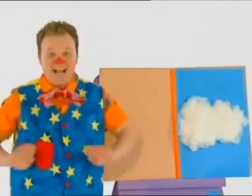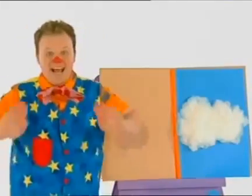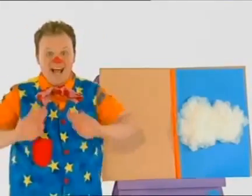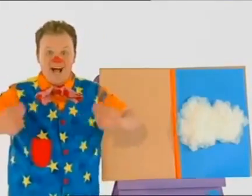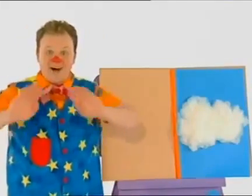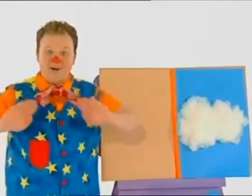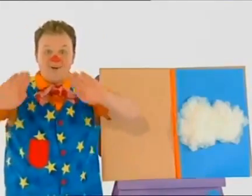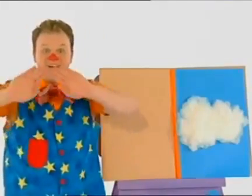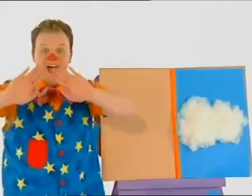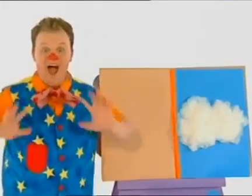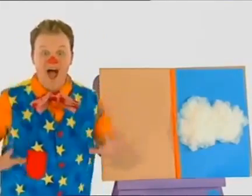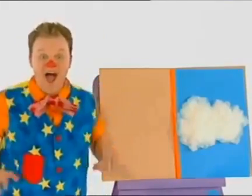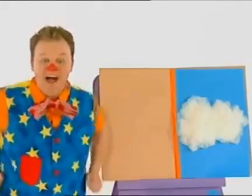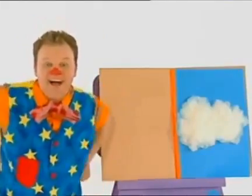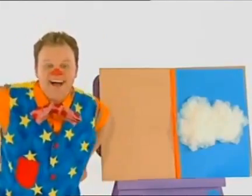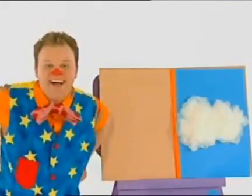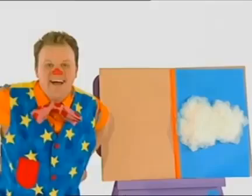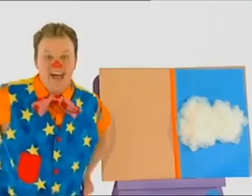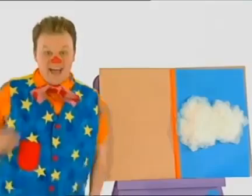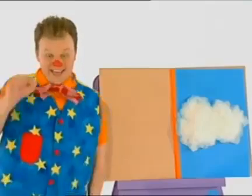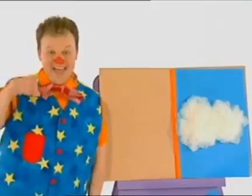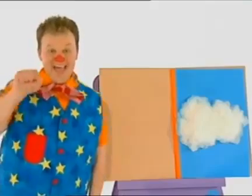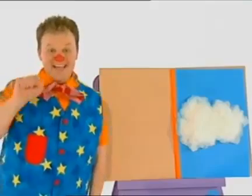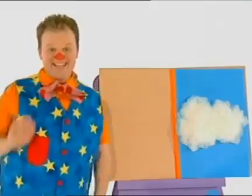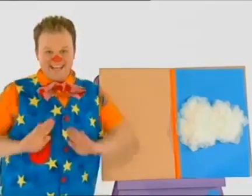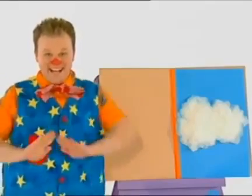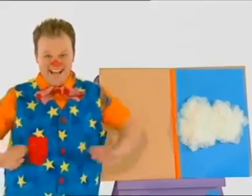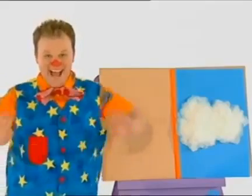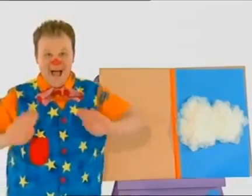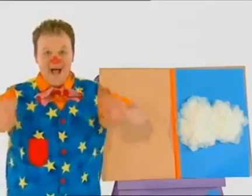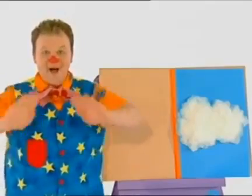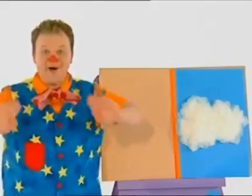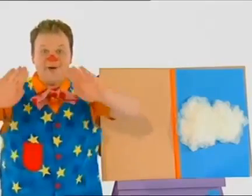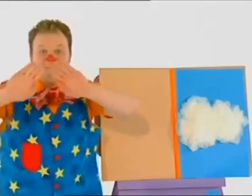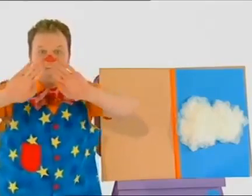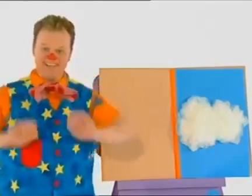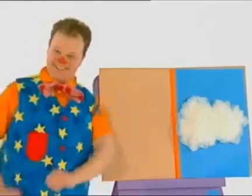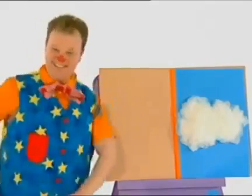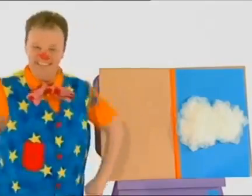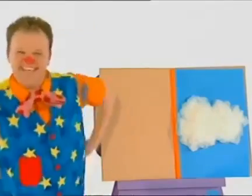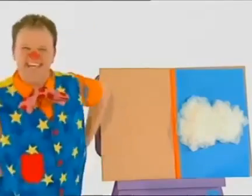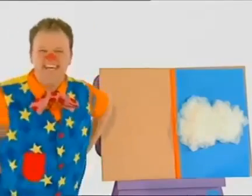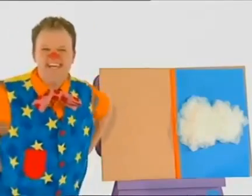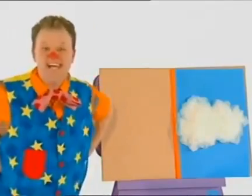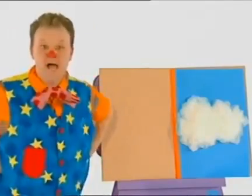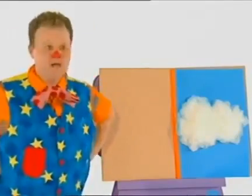Cloud. A cloud, Mr. Tumble. Yes, cloud. Is it soft, Mr. Tumble?